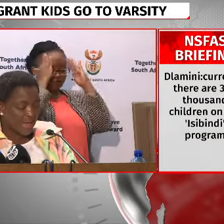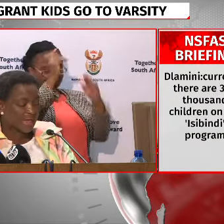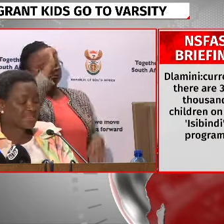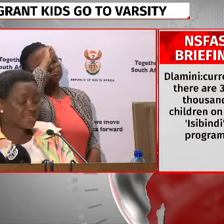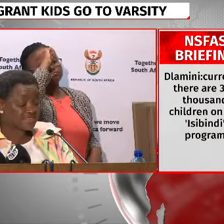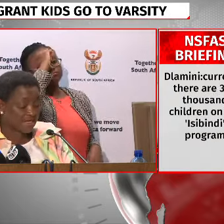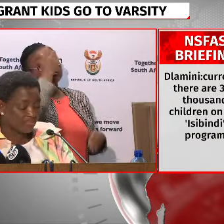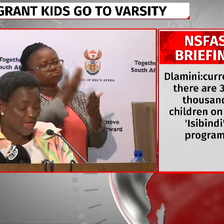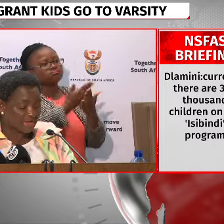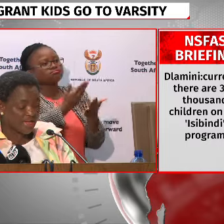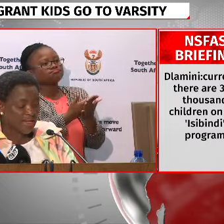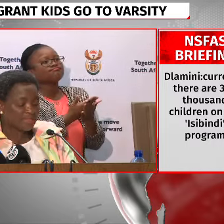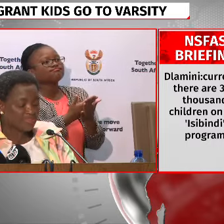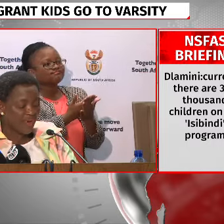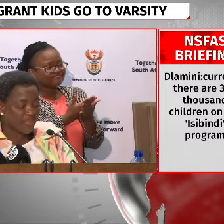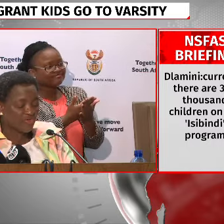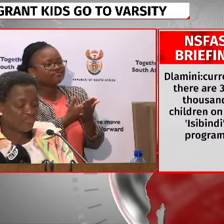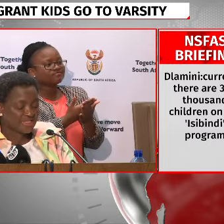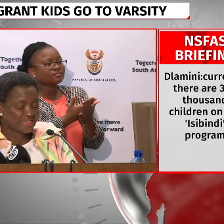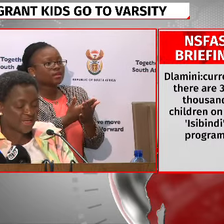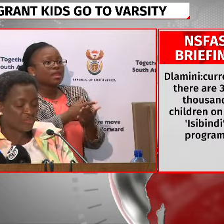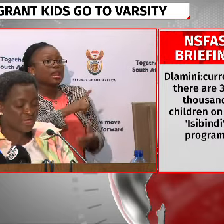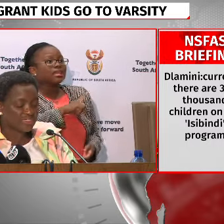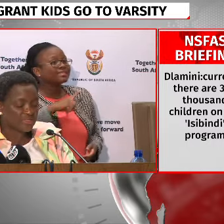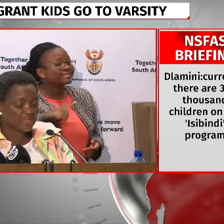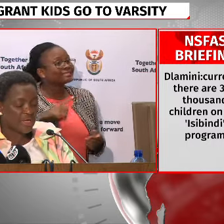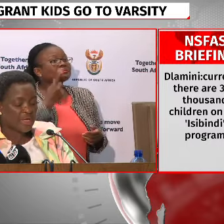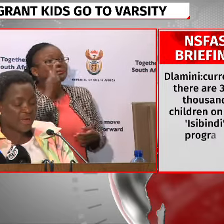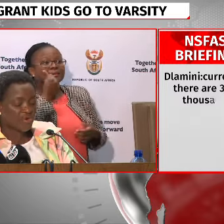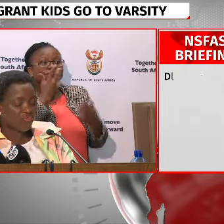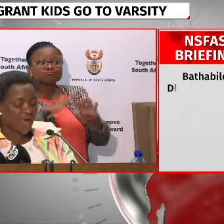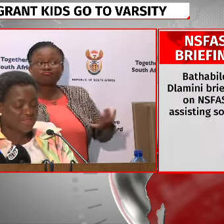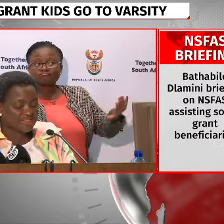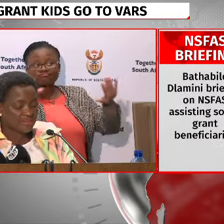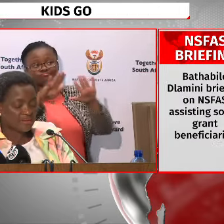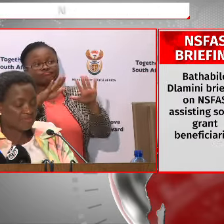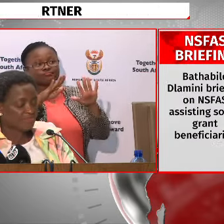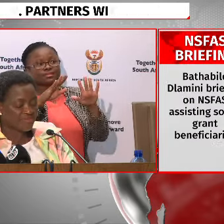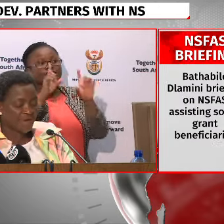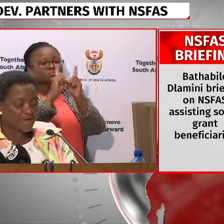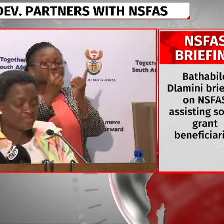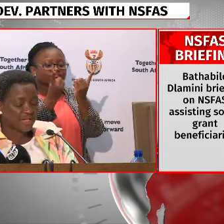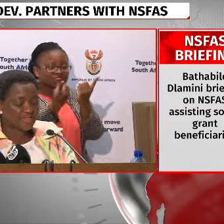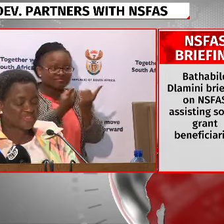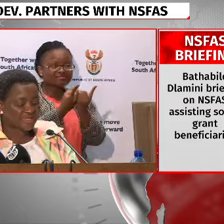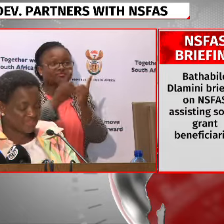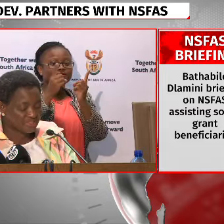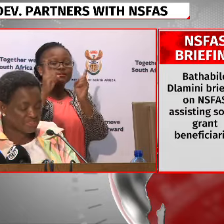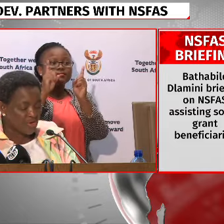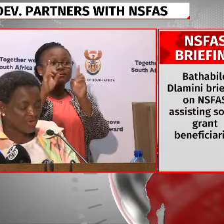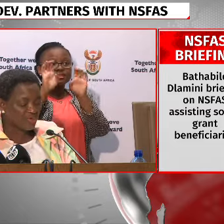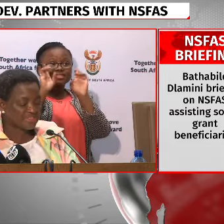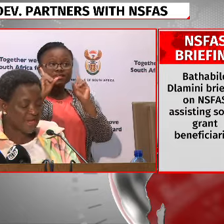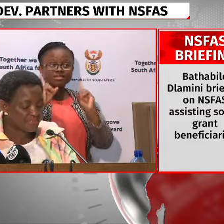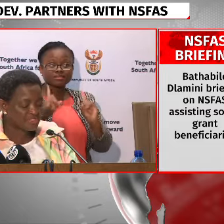Ladies and gentlemen, the Department of Basic Education provides different descriptions